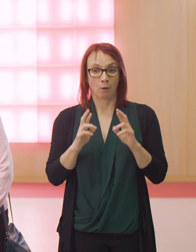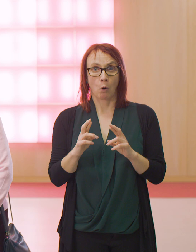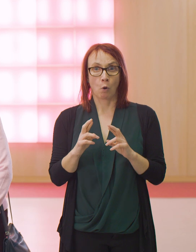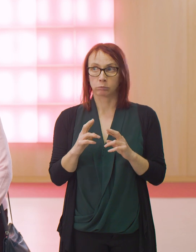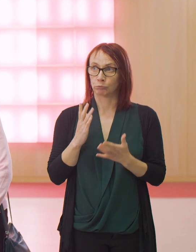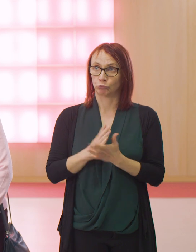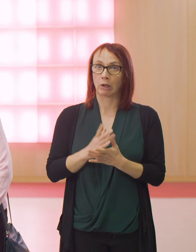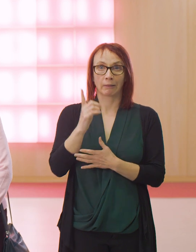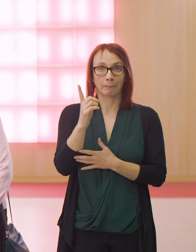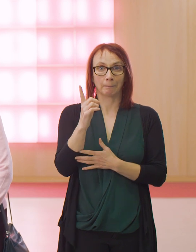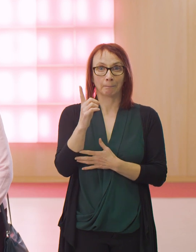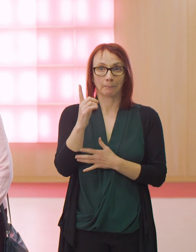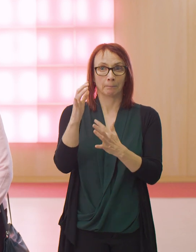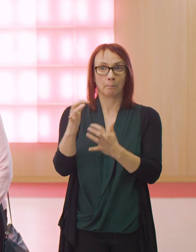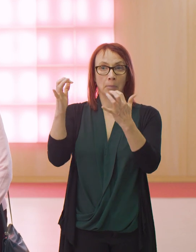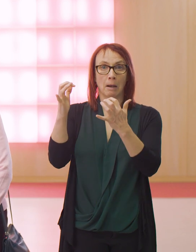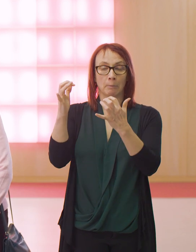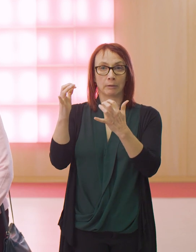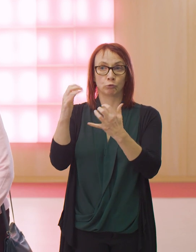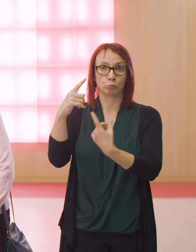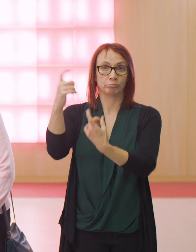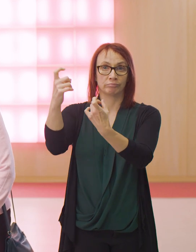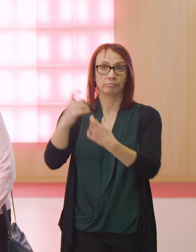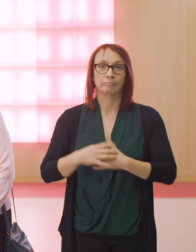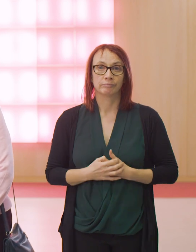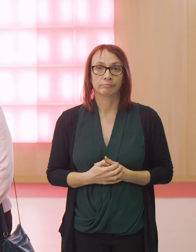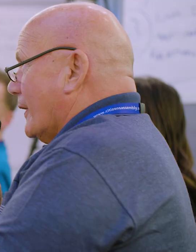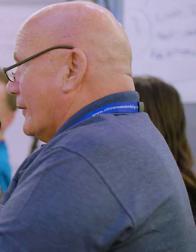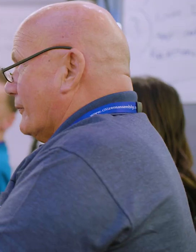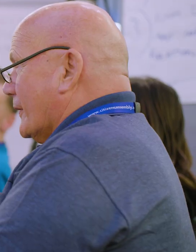trust the parliament to listen to us. Thank you.